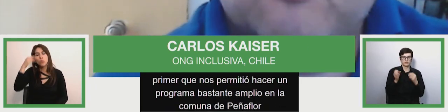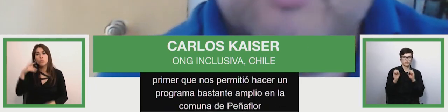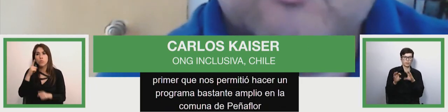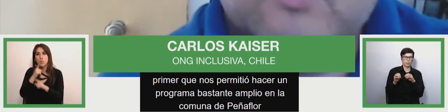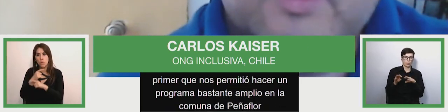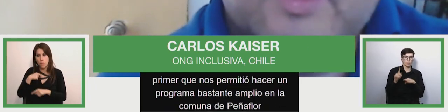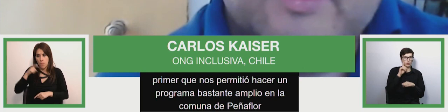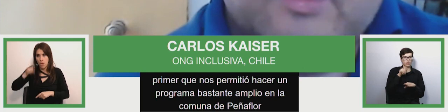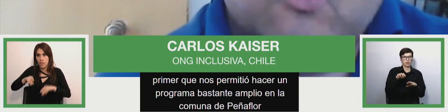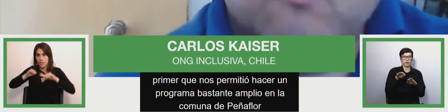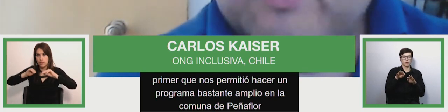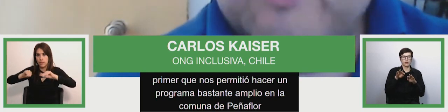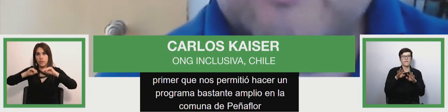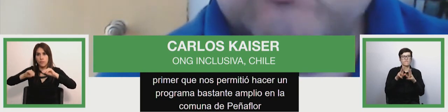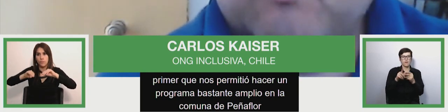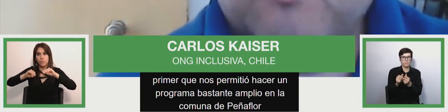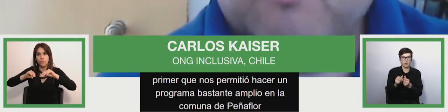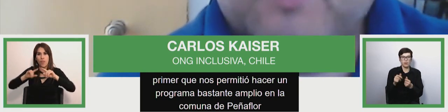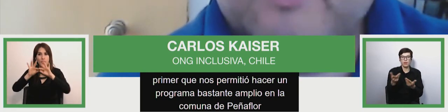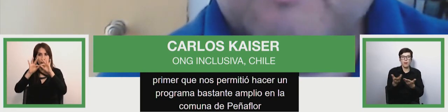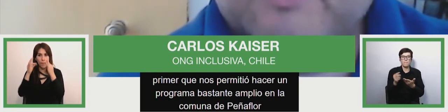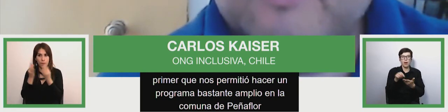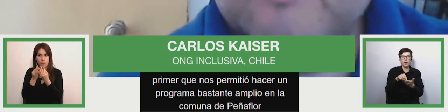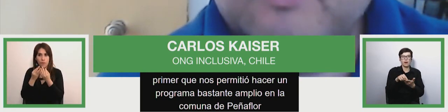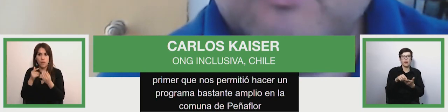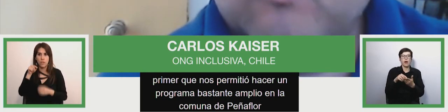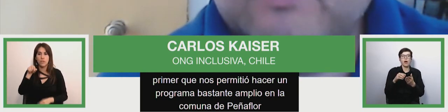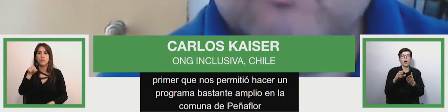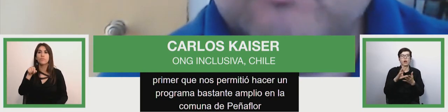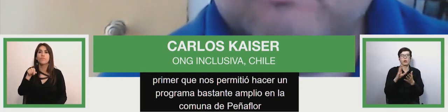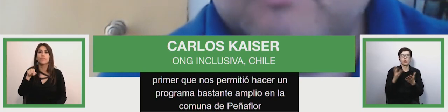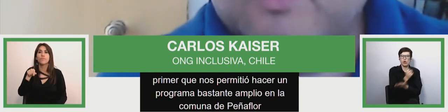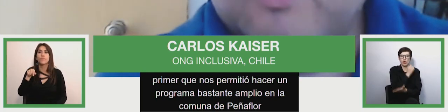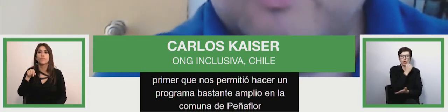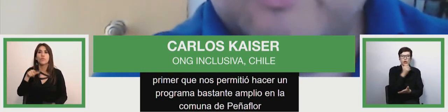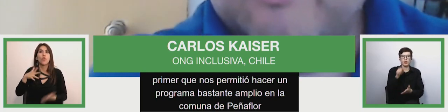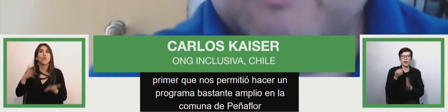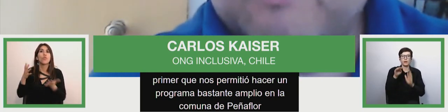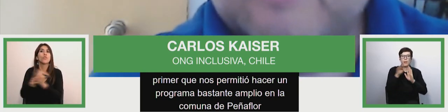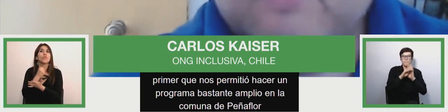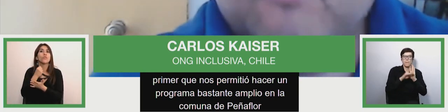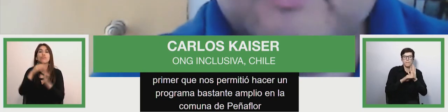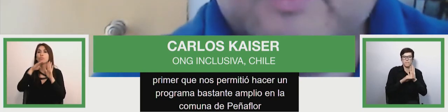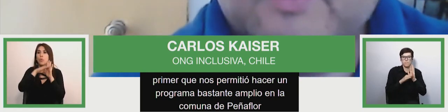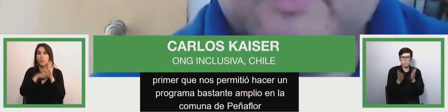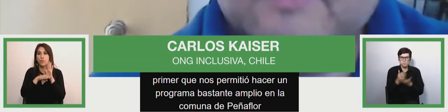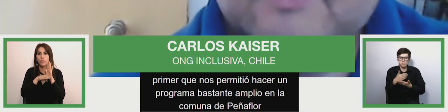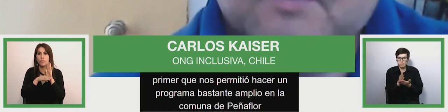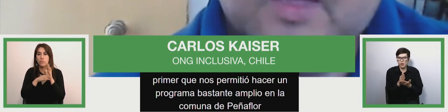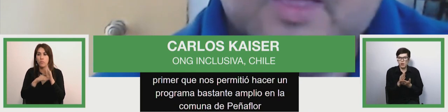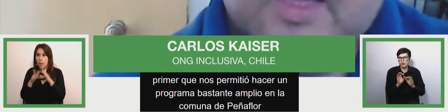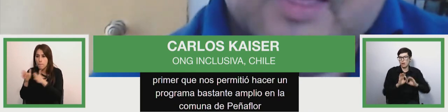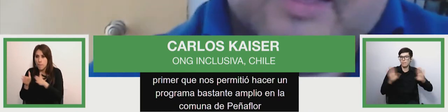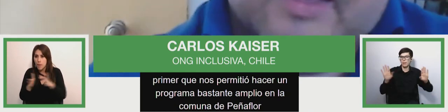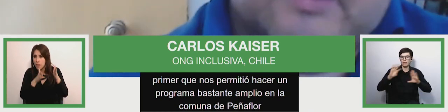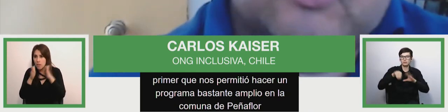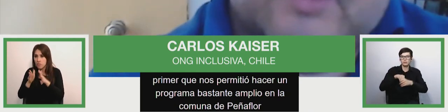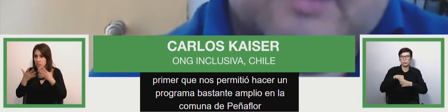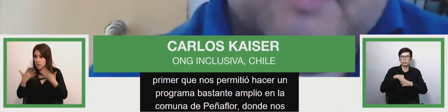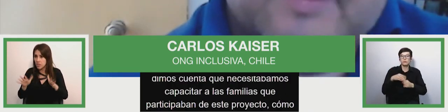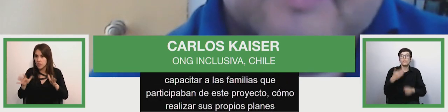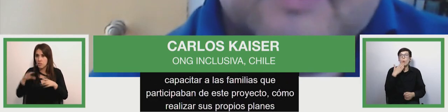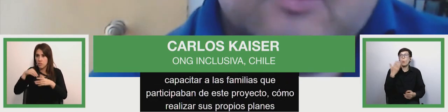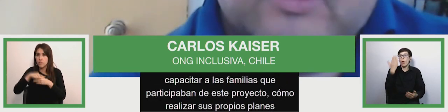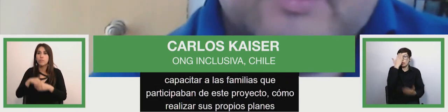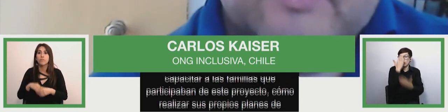-ranging in in peña flor where we understood that we need to train first the families